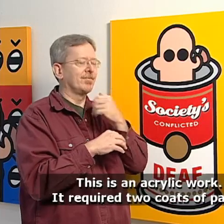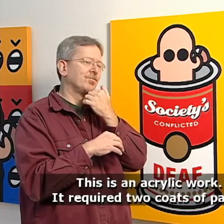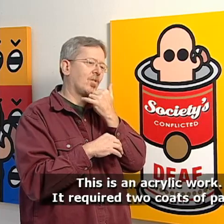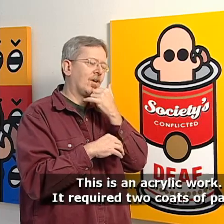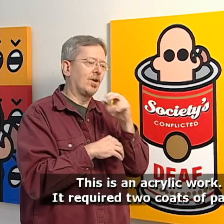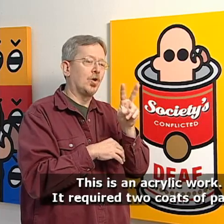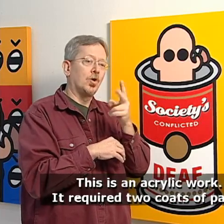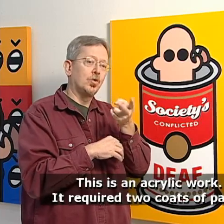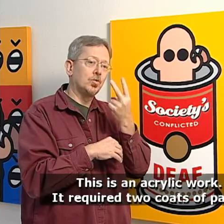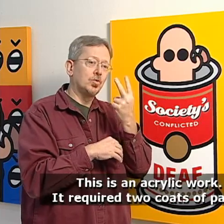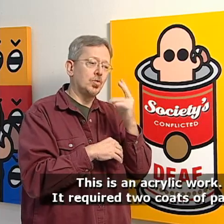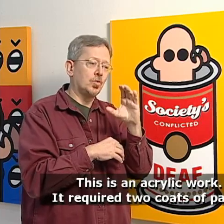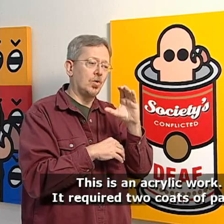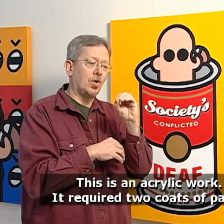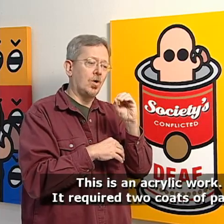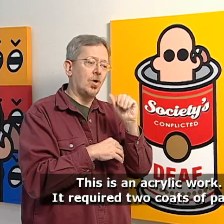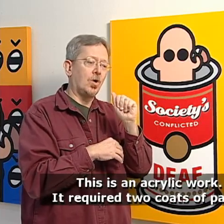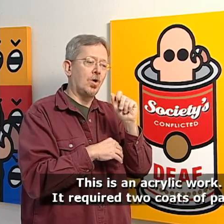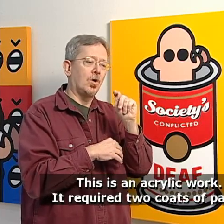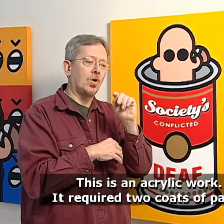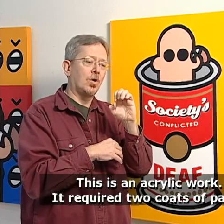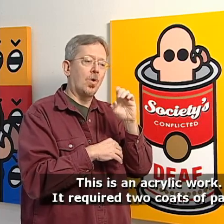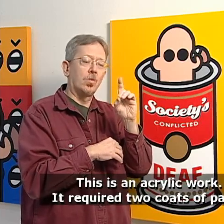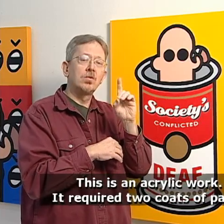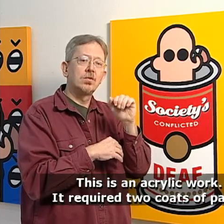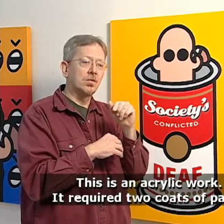This is an acrylic work. It required two coats of paint.